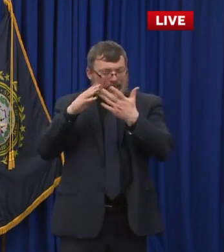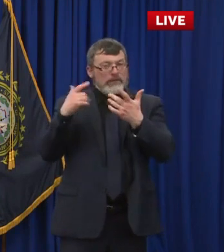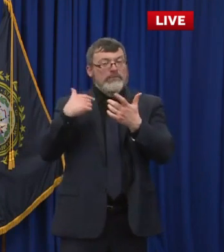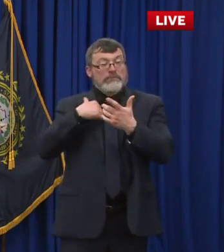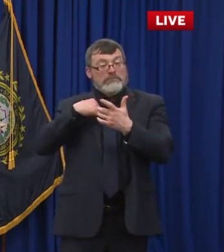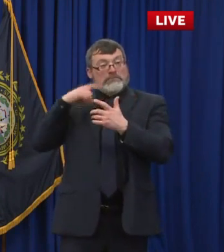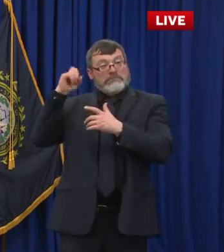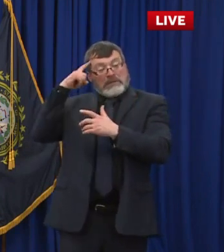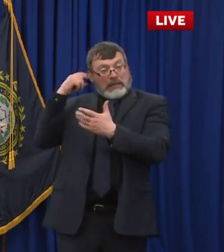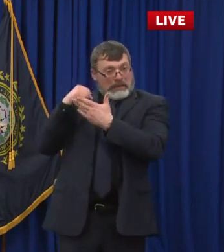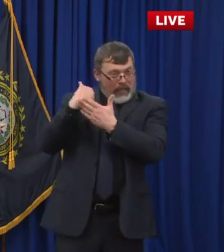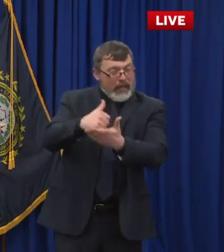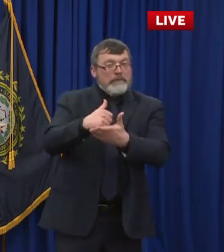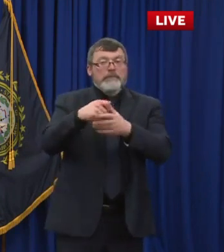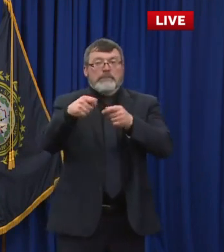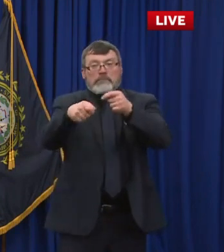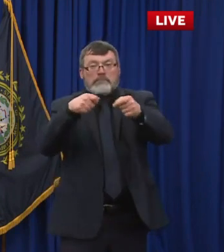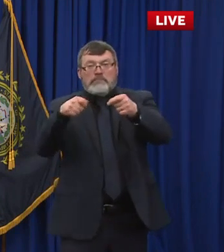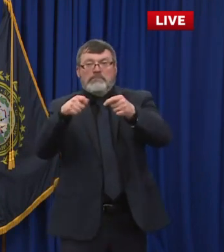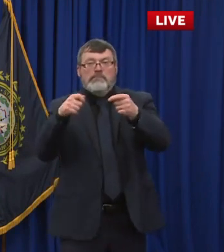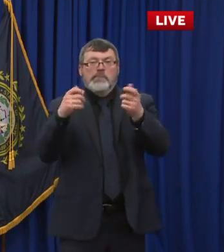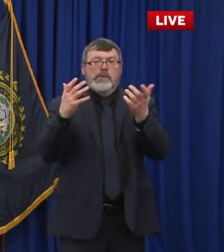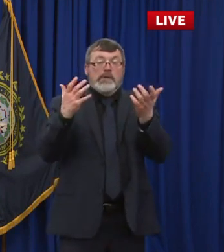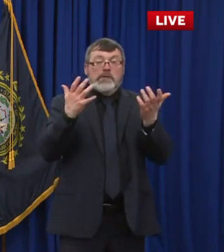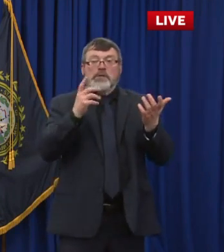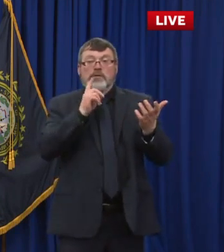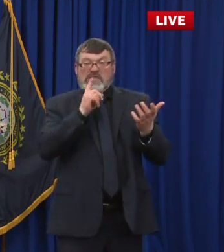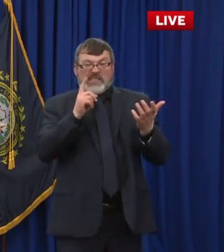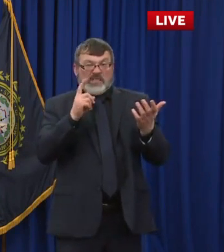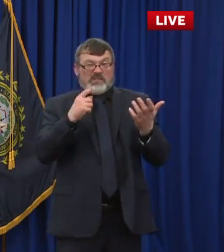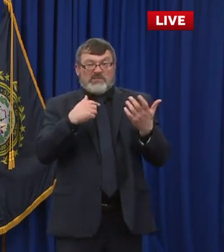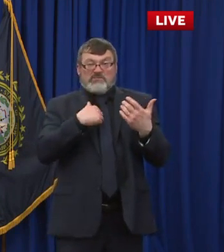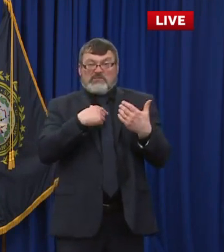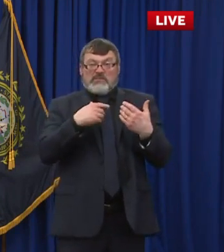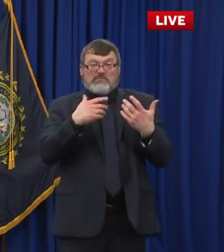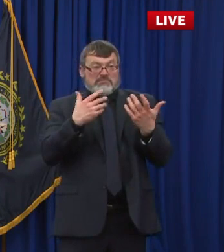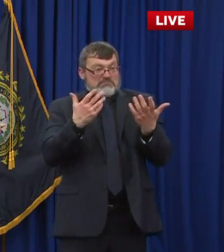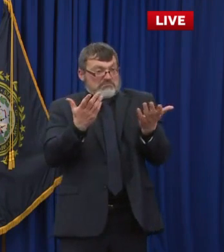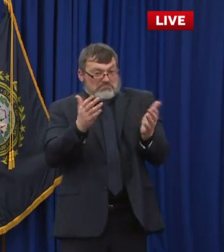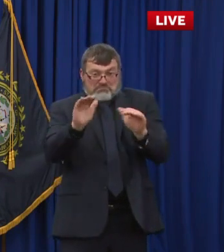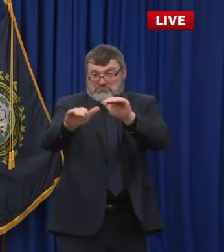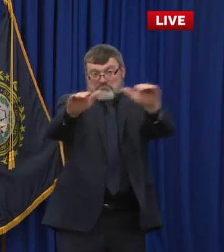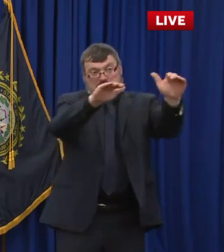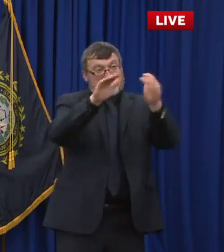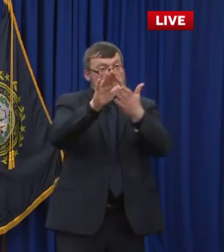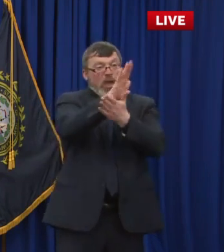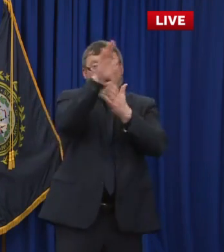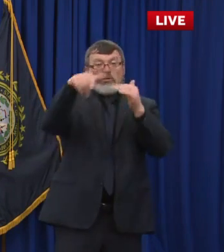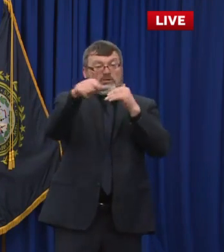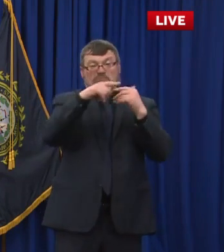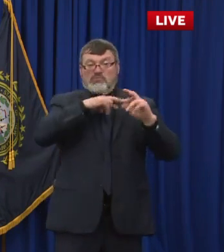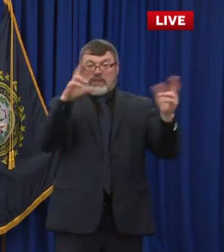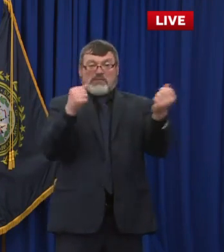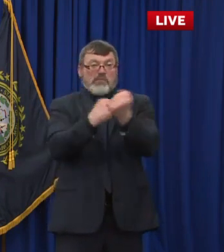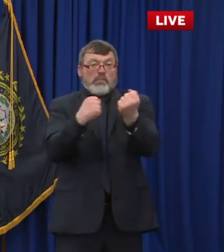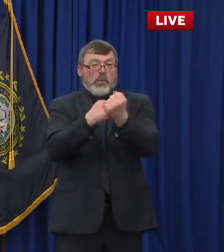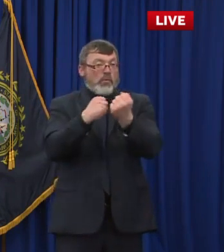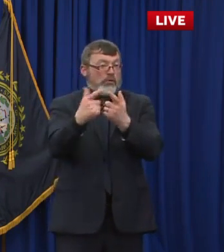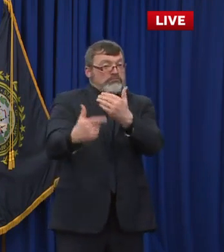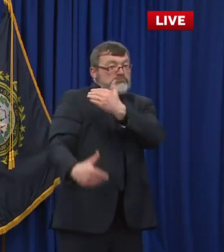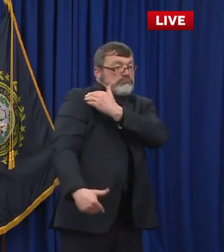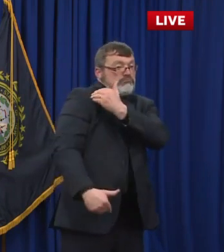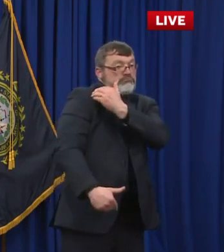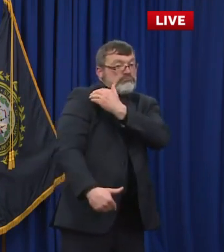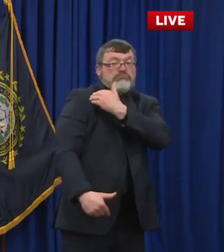that we're here for them, whatever they need in terms of resources or whatever it might be. I think they have been doing a very good job with